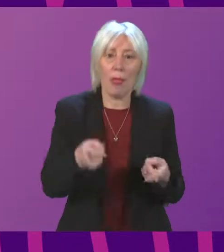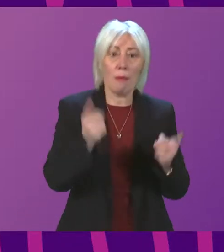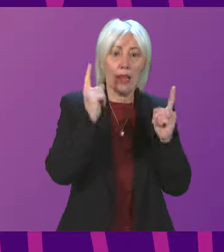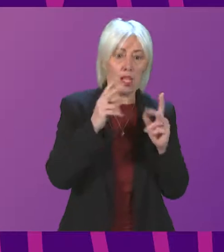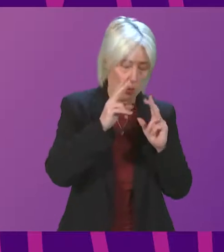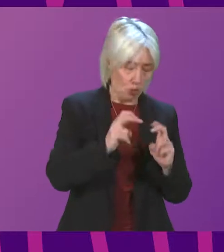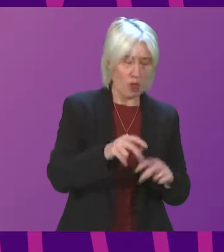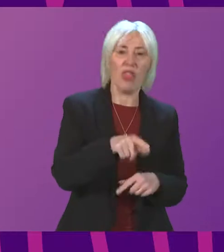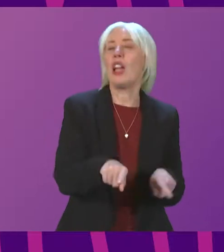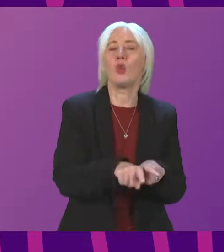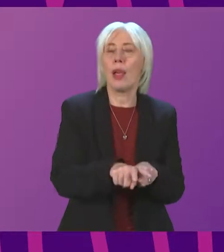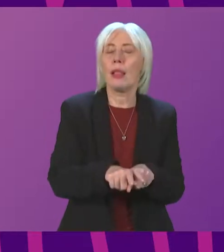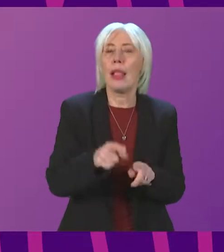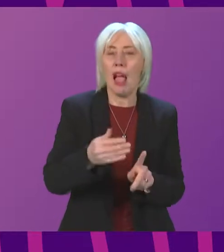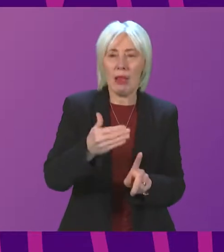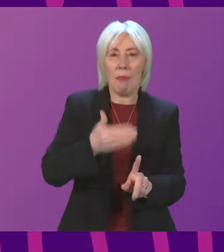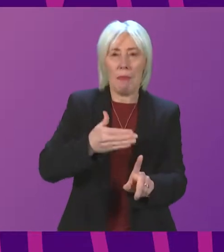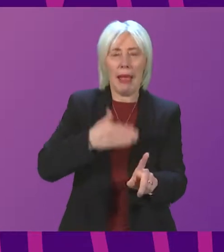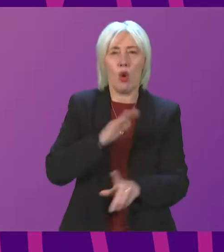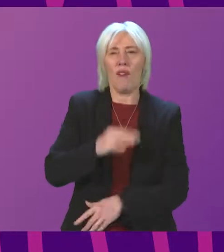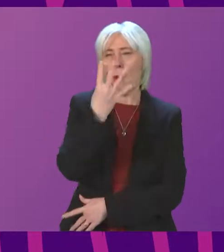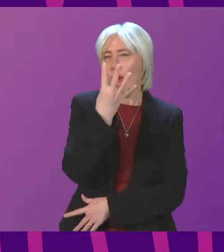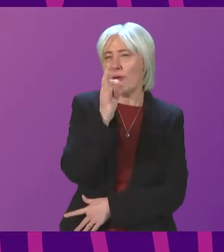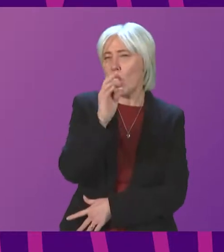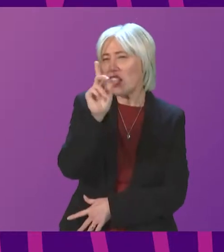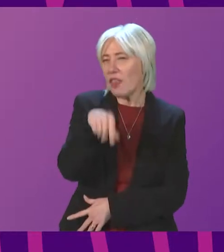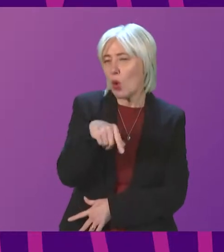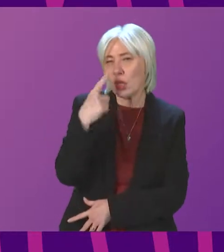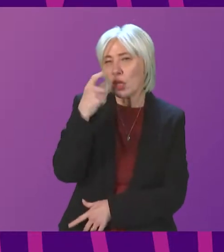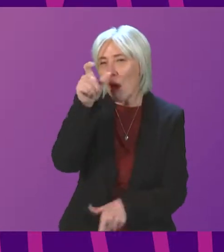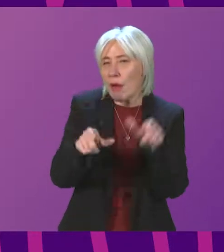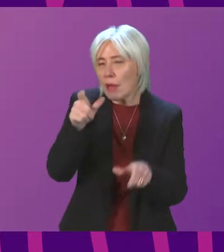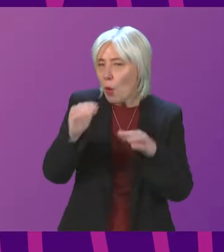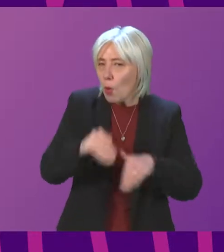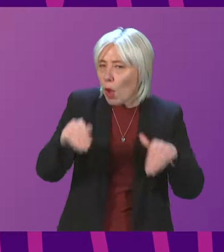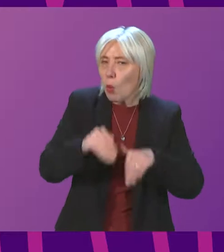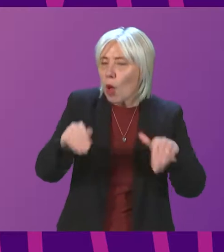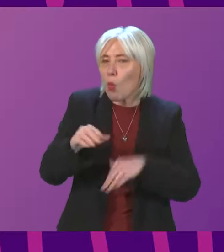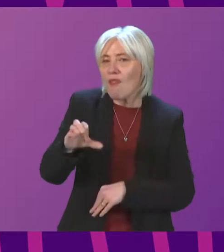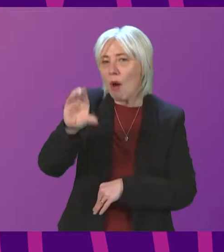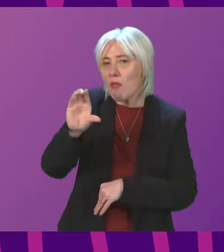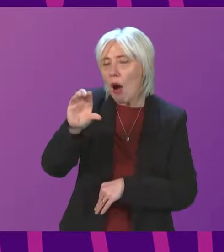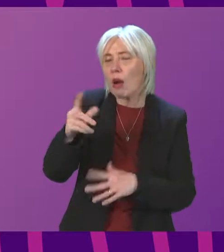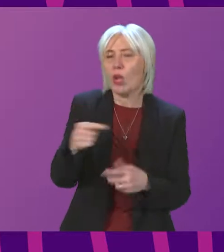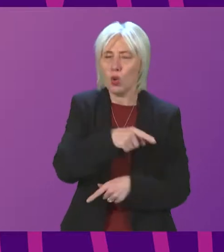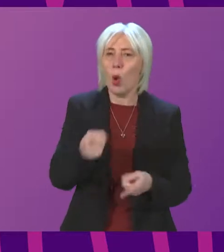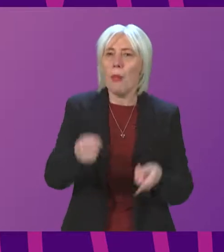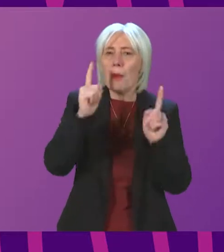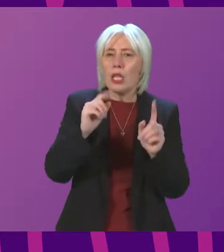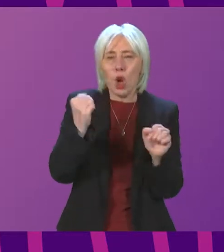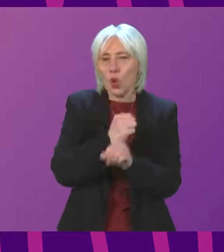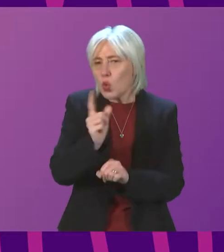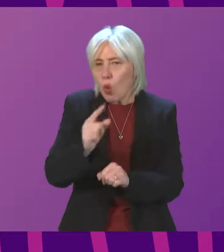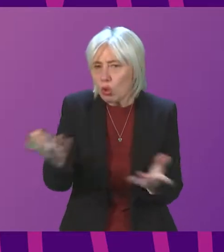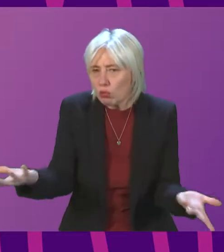We've got a backlog of about 40,000 young people waiting for these cards. What is the Minister going to do for them?